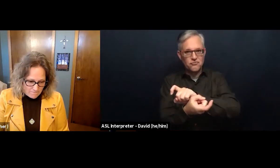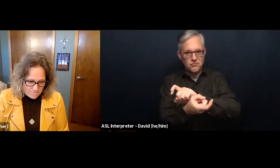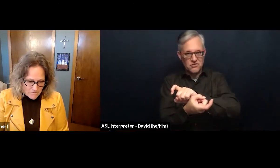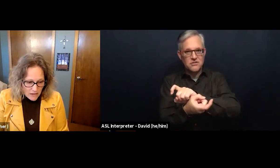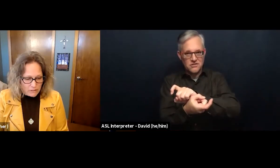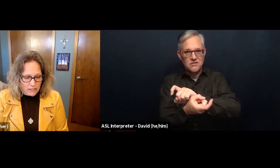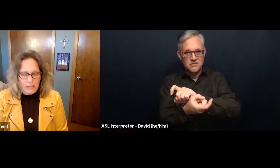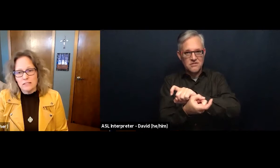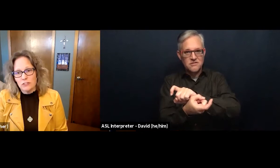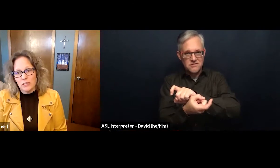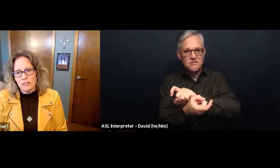Everything has to change.